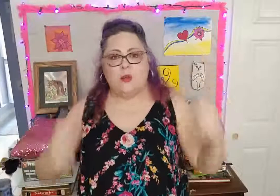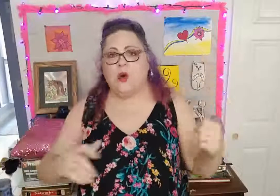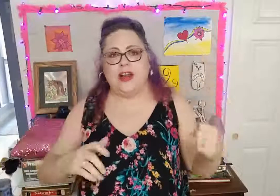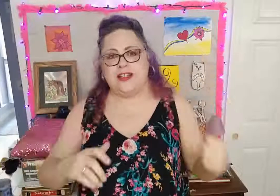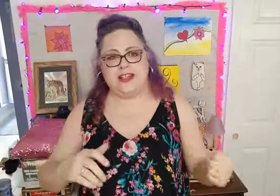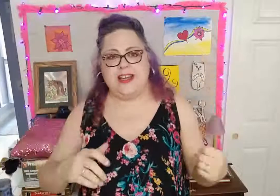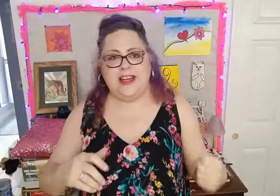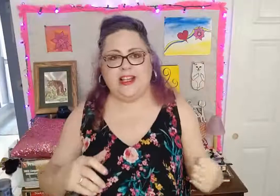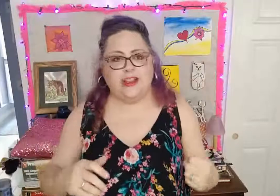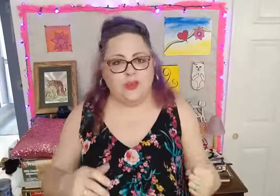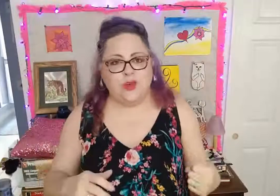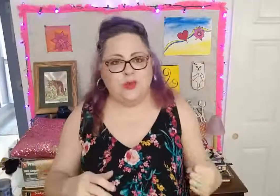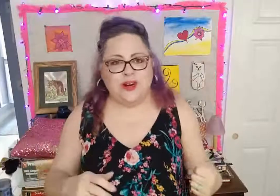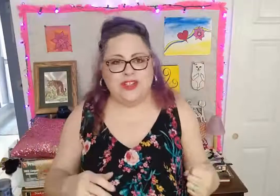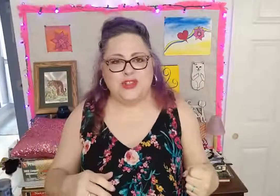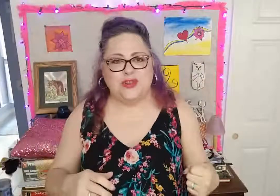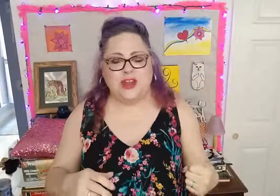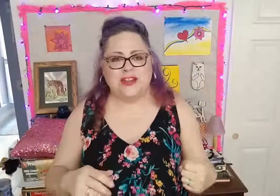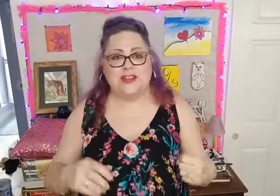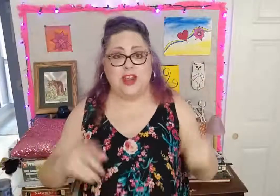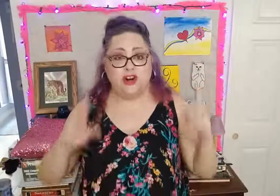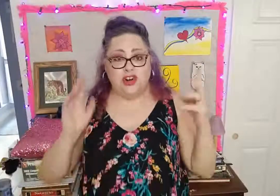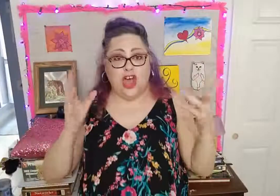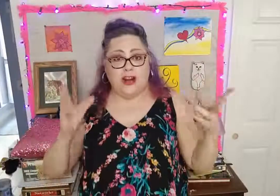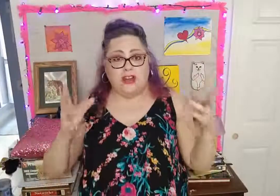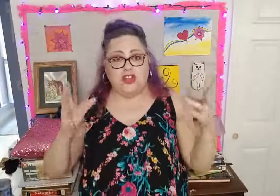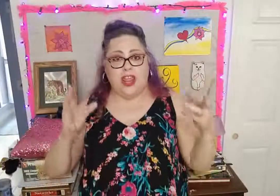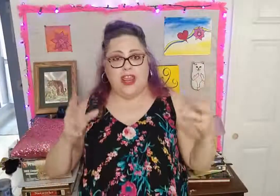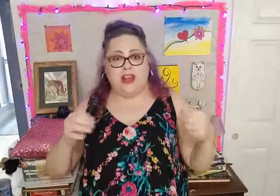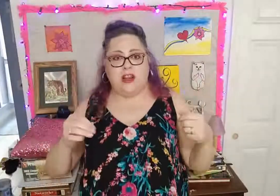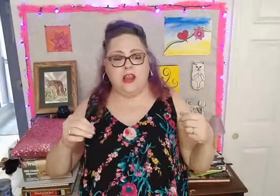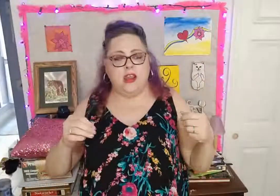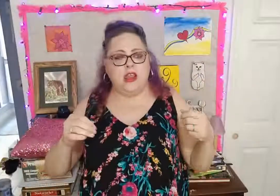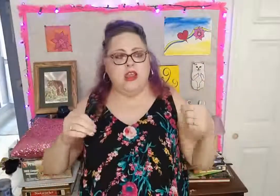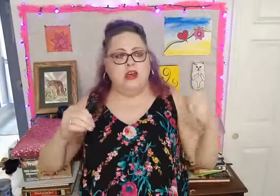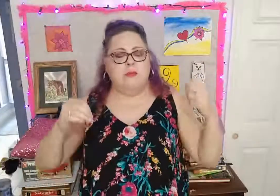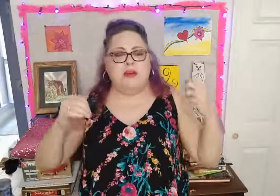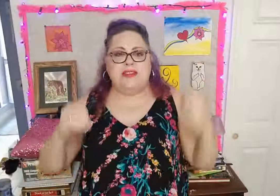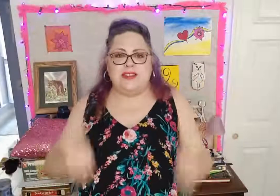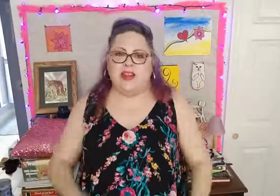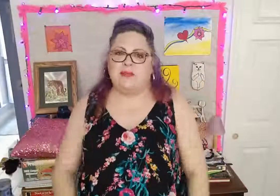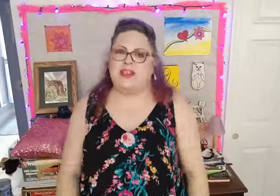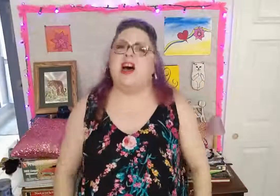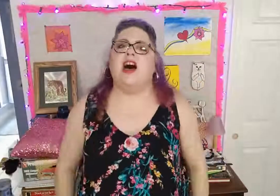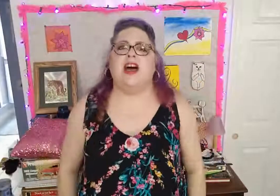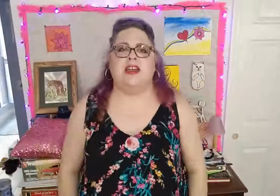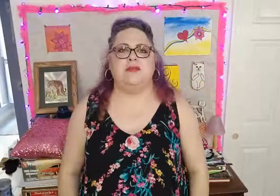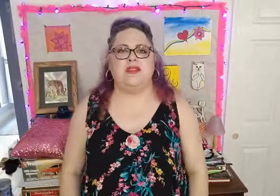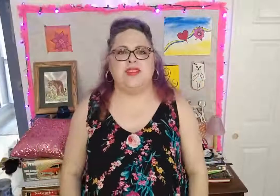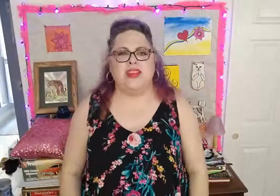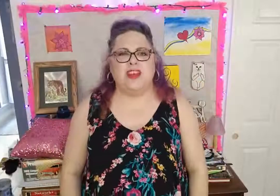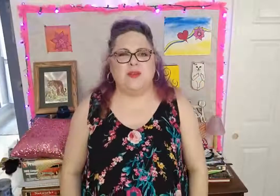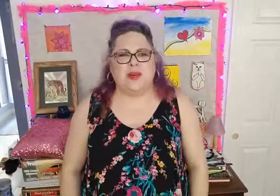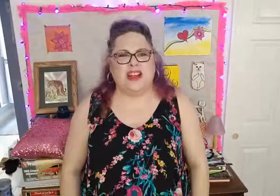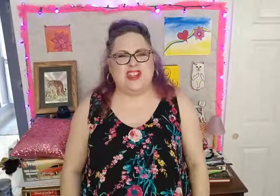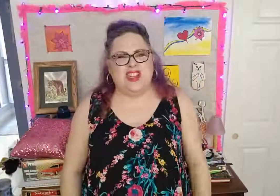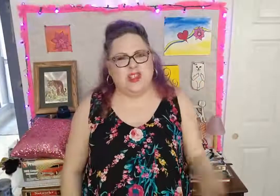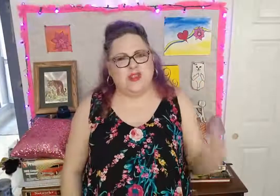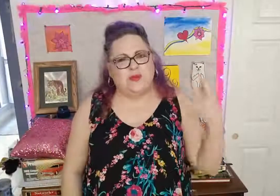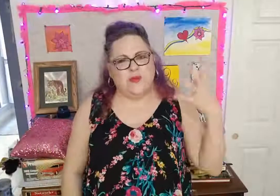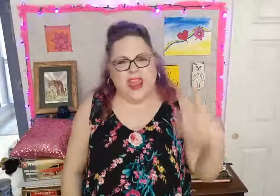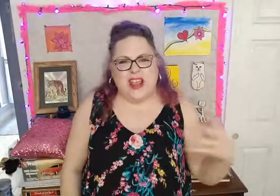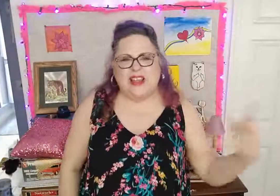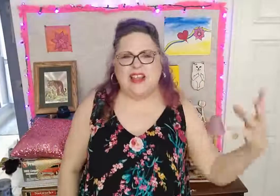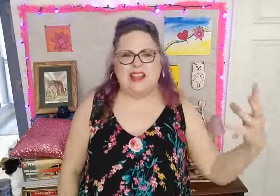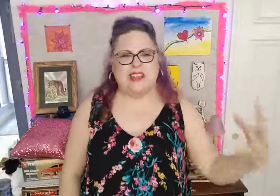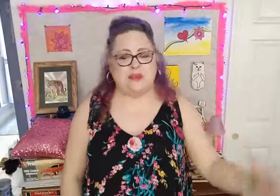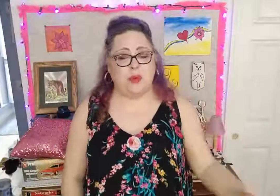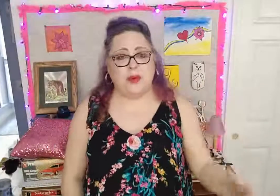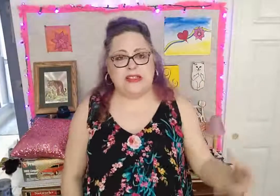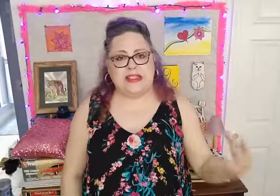want to eat at local restaurants that are not a chain. But sometimes, when it's just vaguely disappointing,